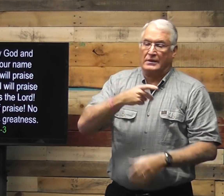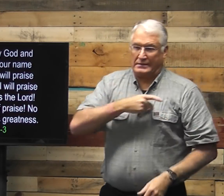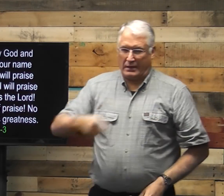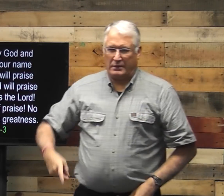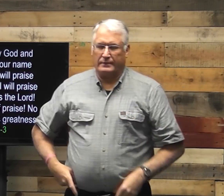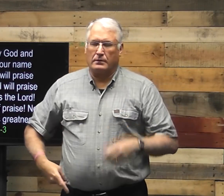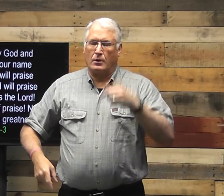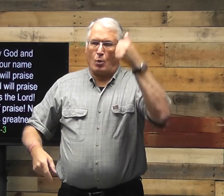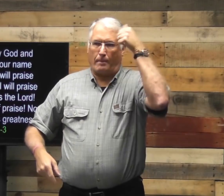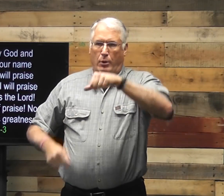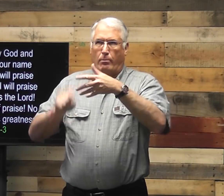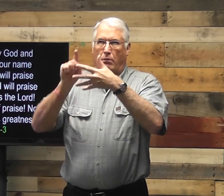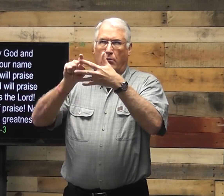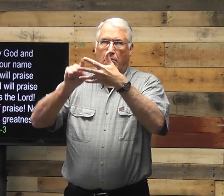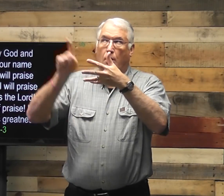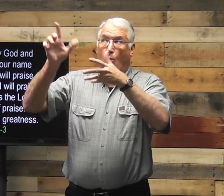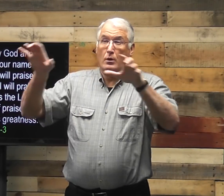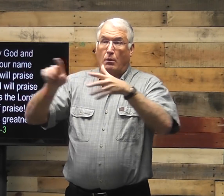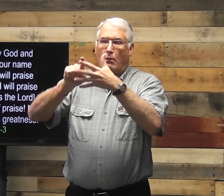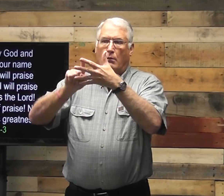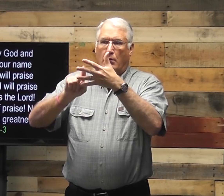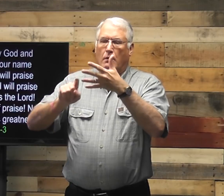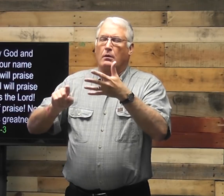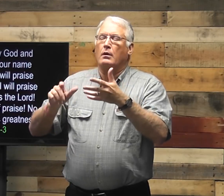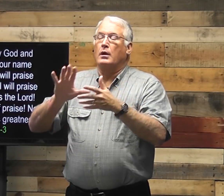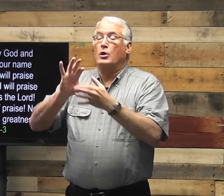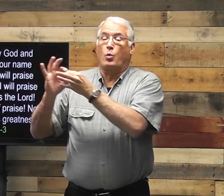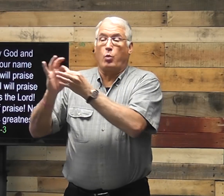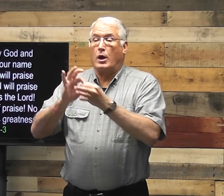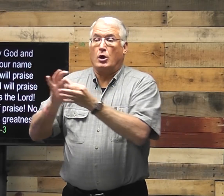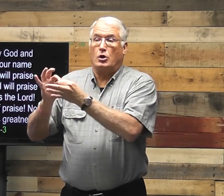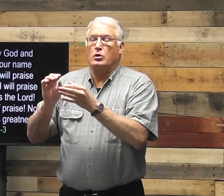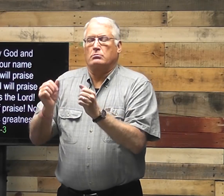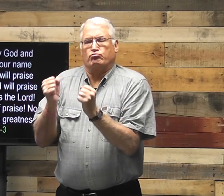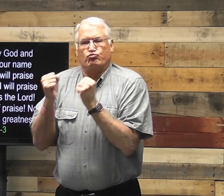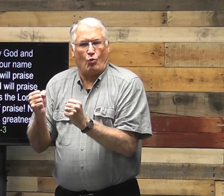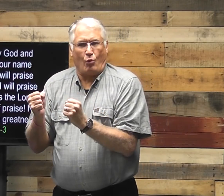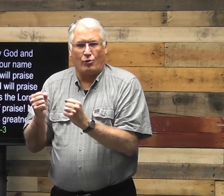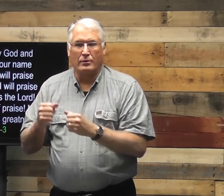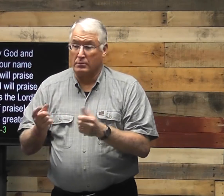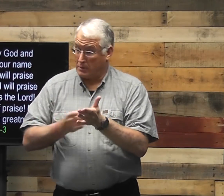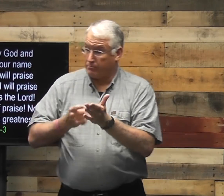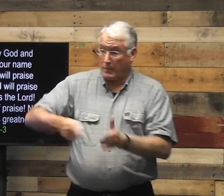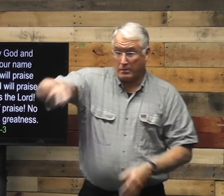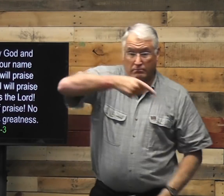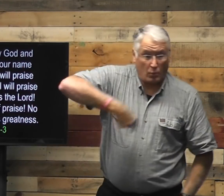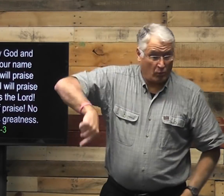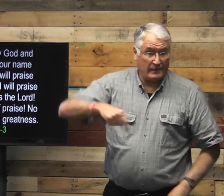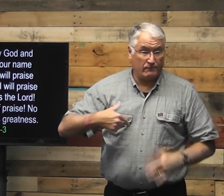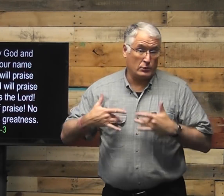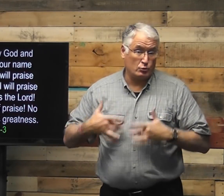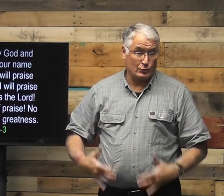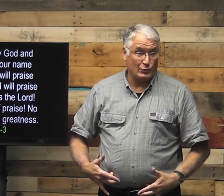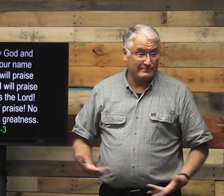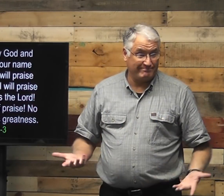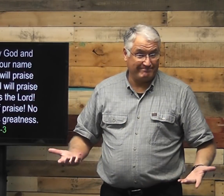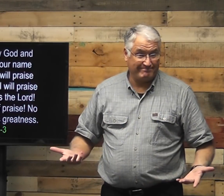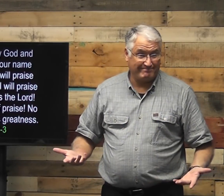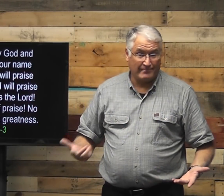that helped King David remember all of the things that he had done and his relationship with God became stronger. You know,